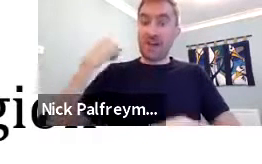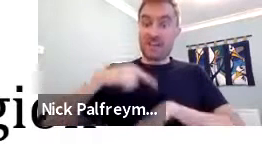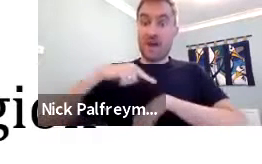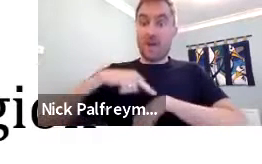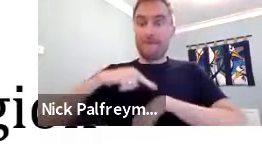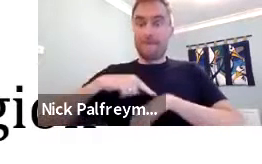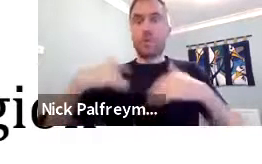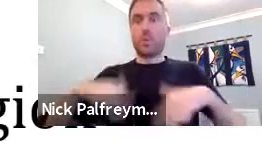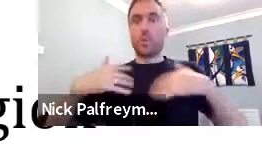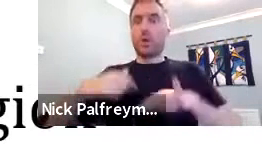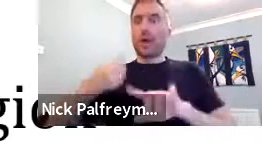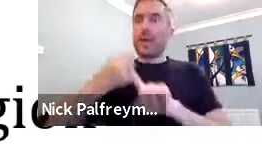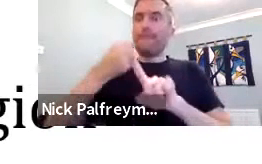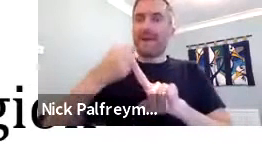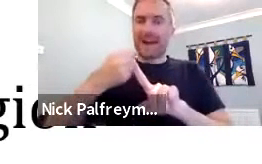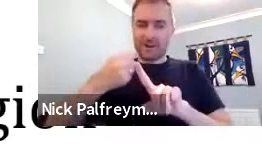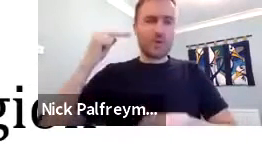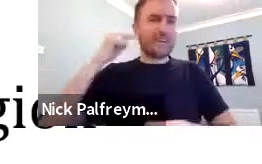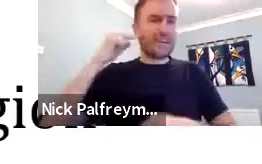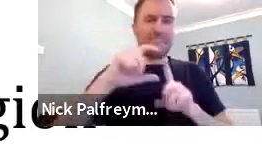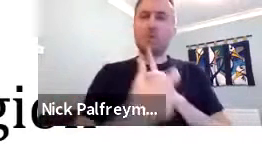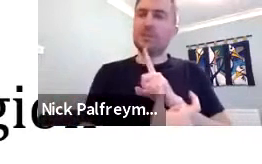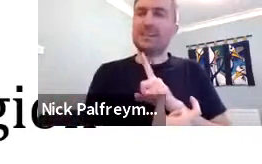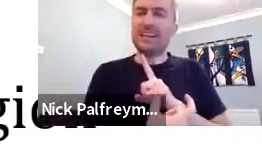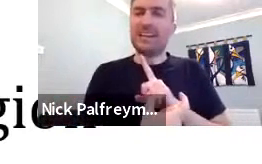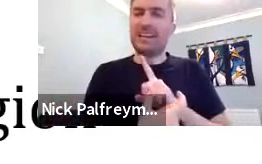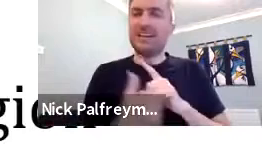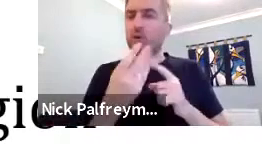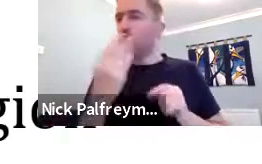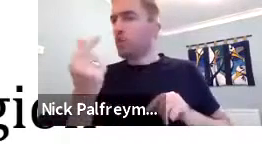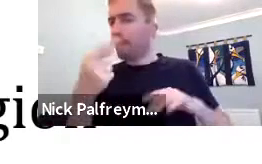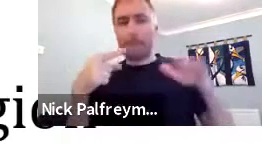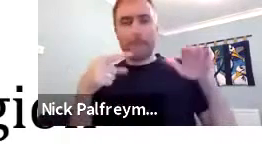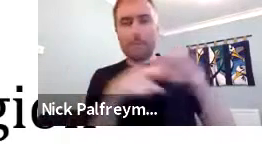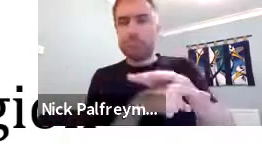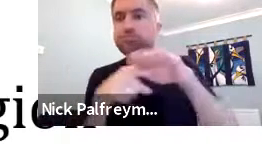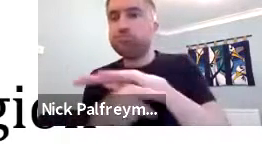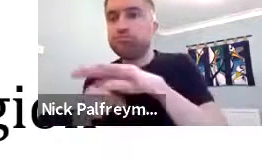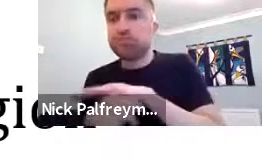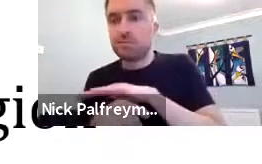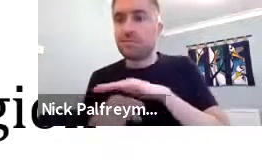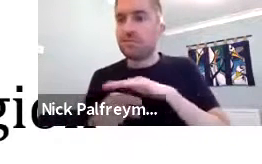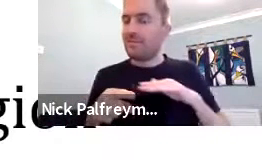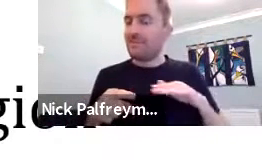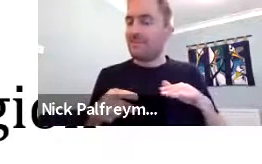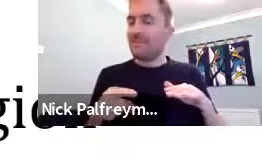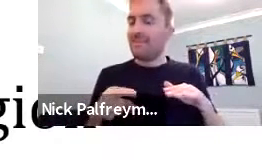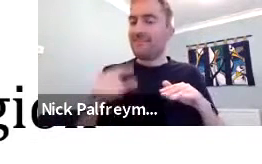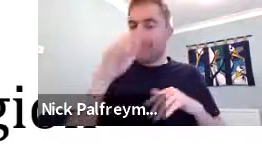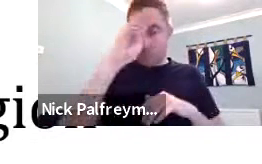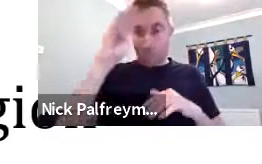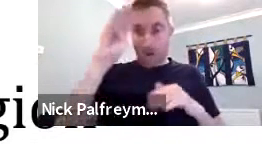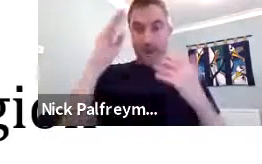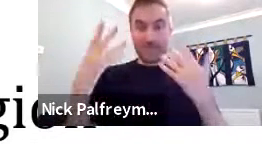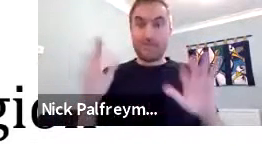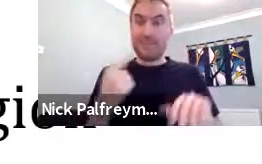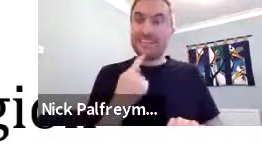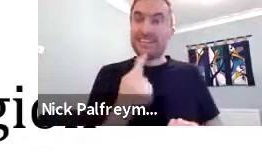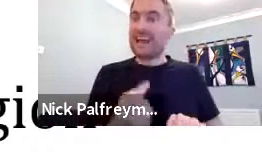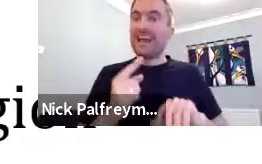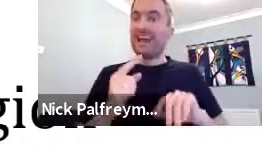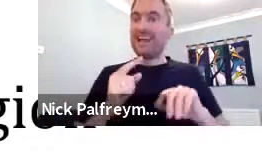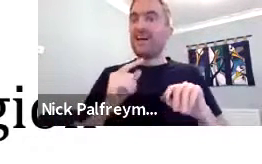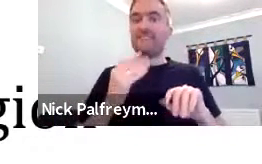And at that time, it had an impact on the deaf community. Some people fled the region.